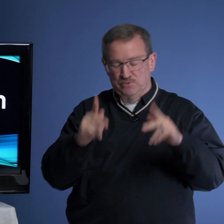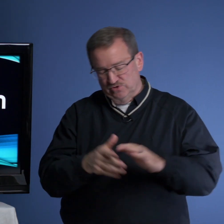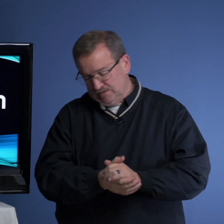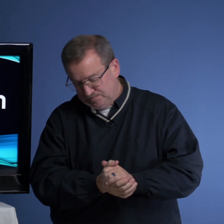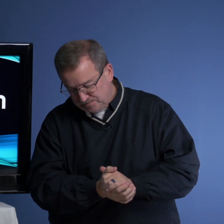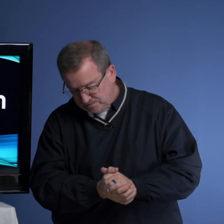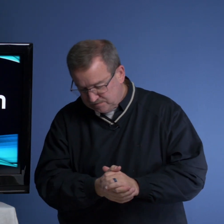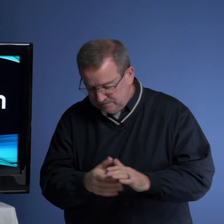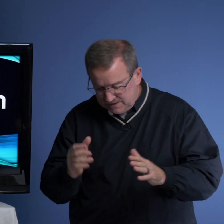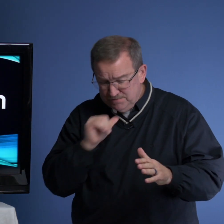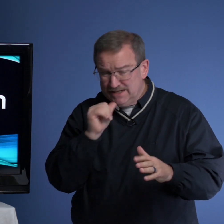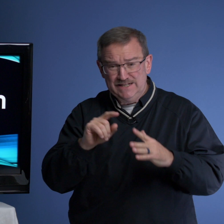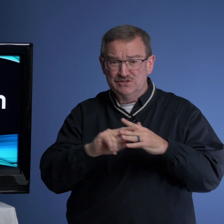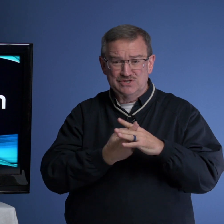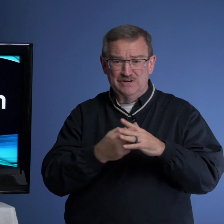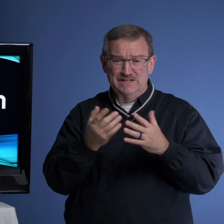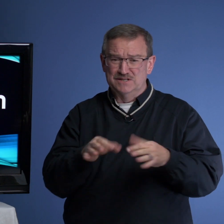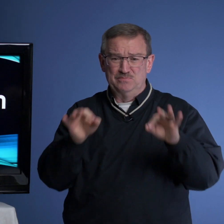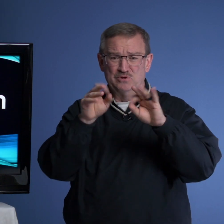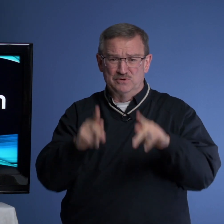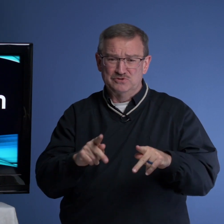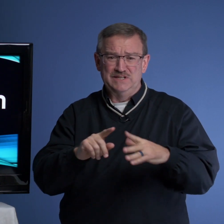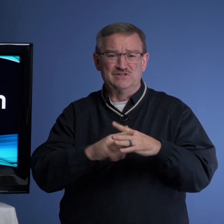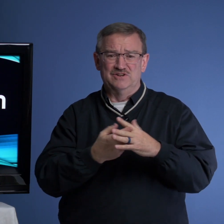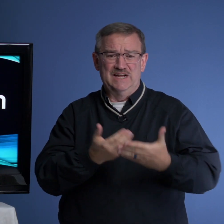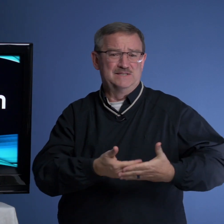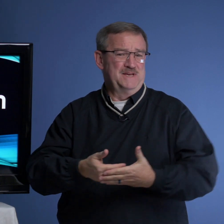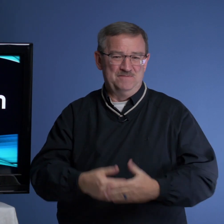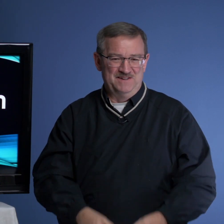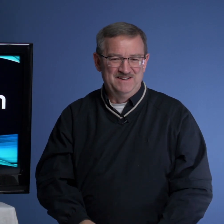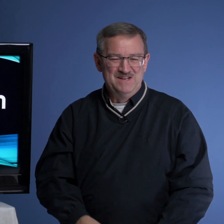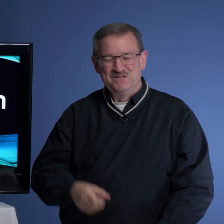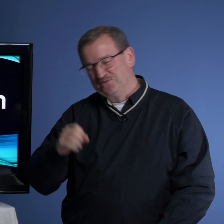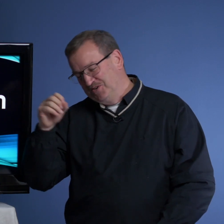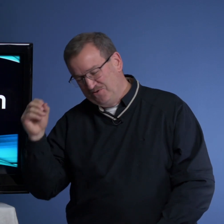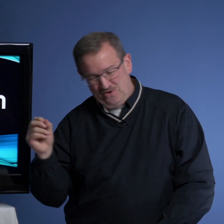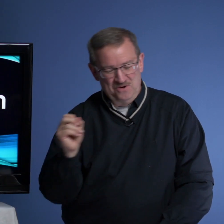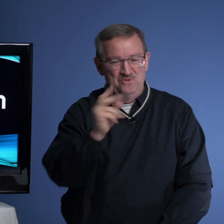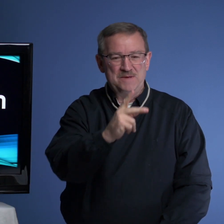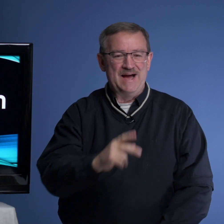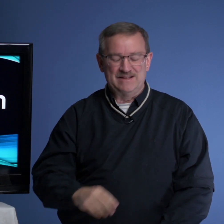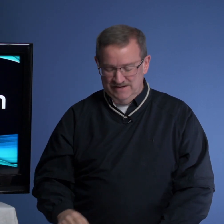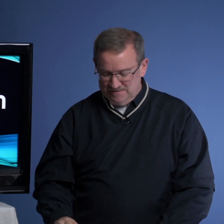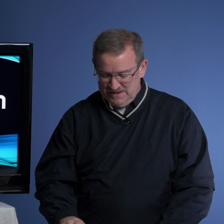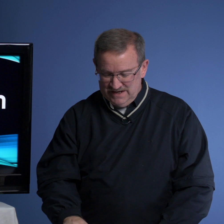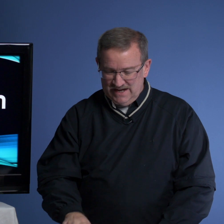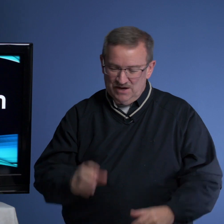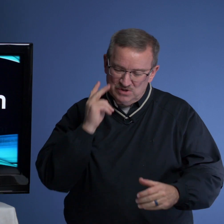person. But he didn't start as an important person. He started as a baby. So we're going to go all the way back there. And I want